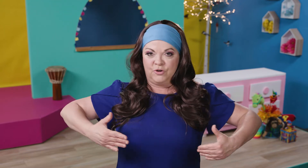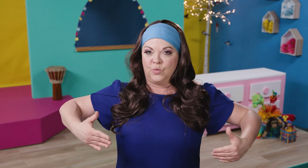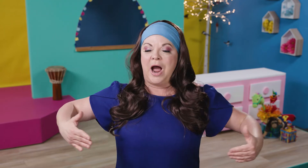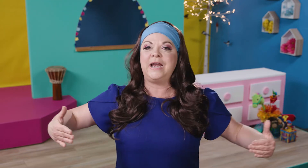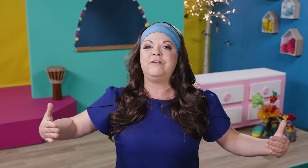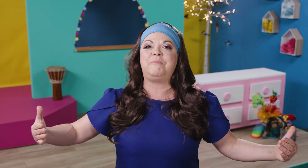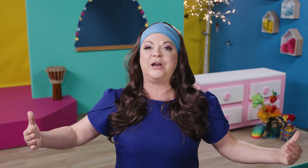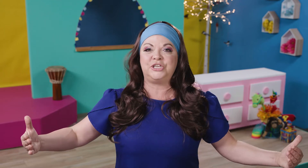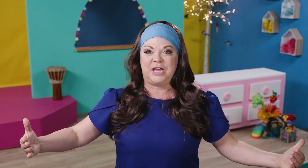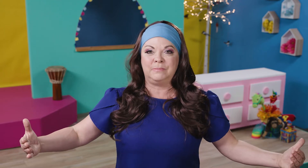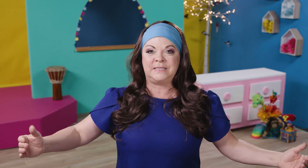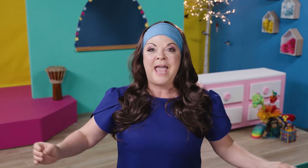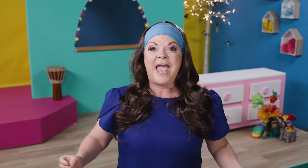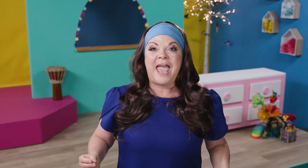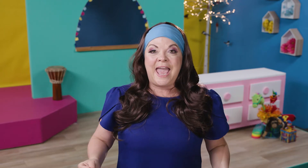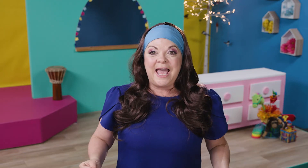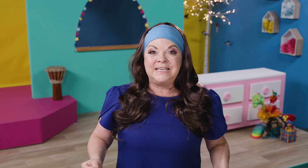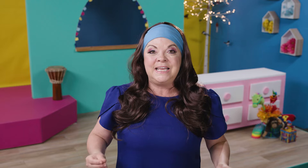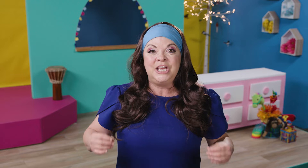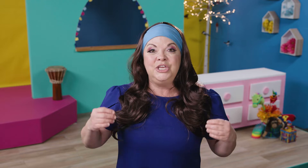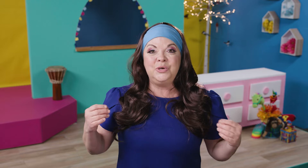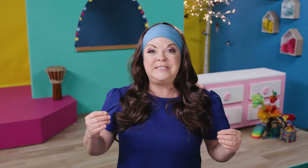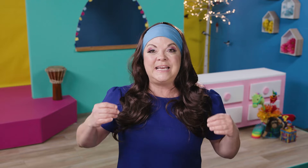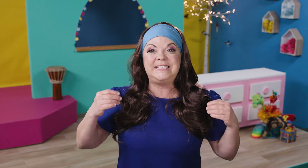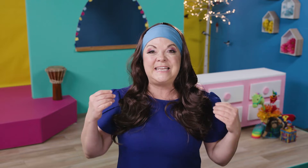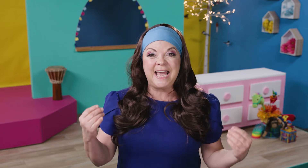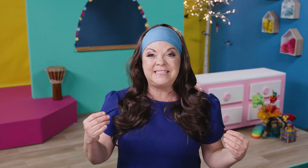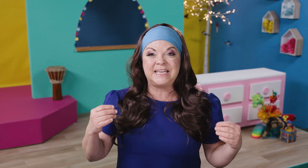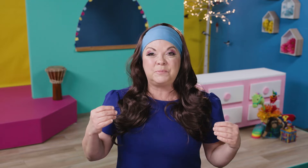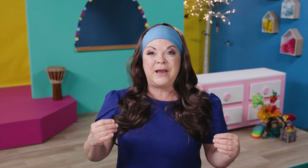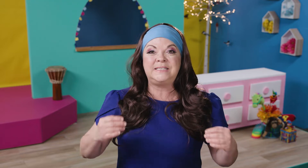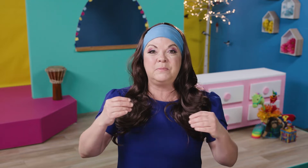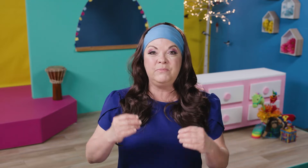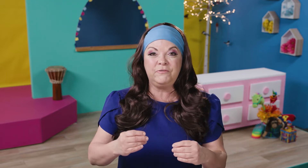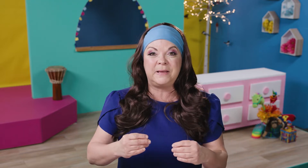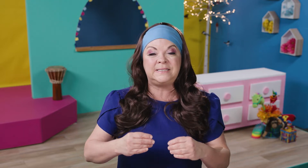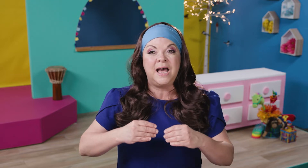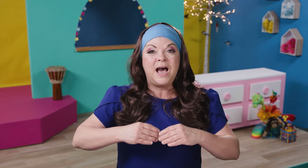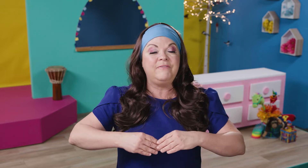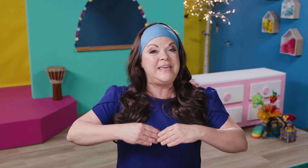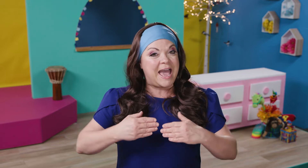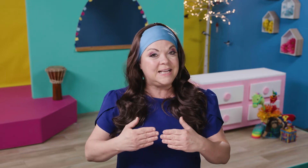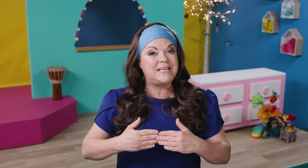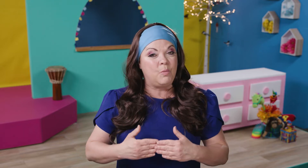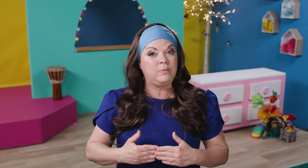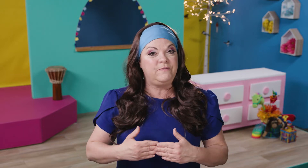variety of body shapes and using dance to express the movements of the acts that one would